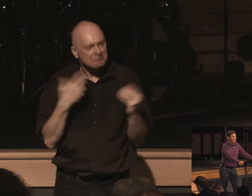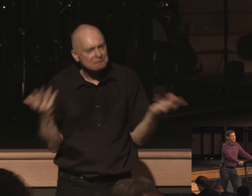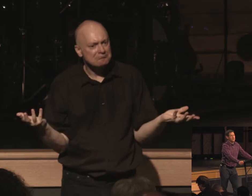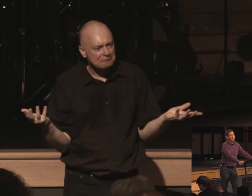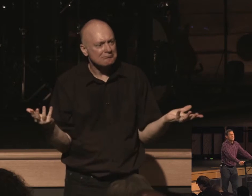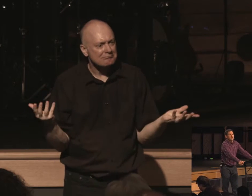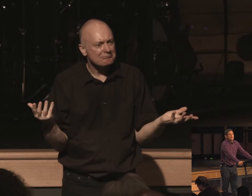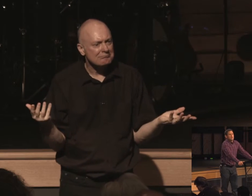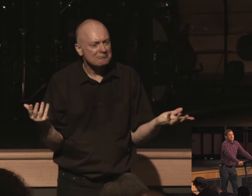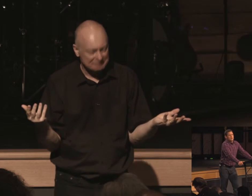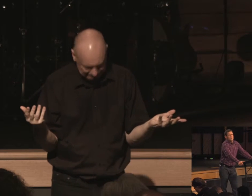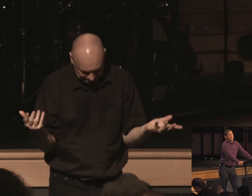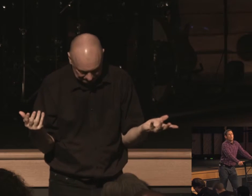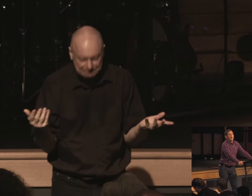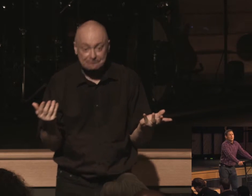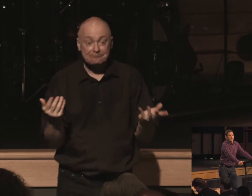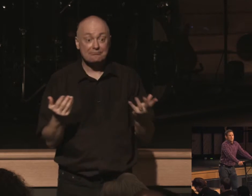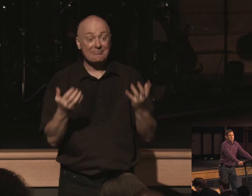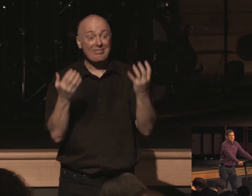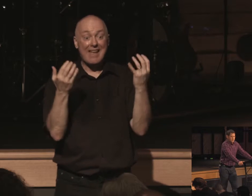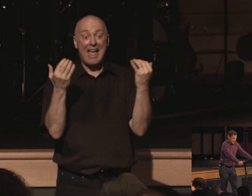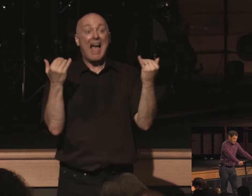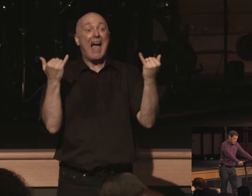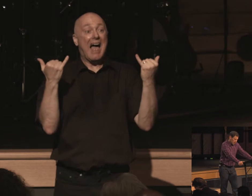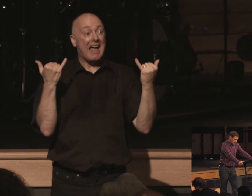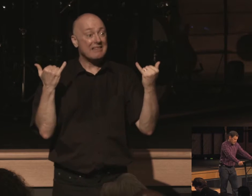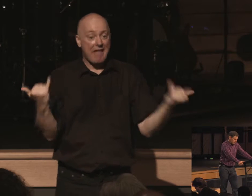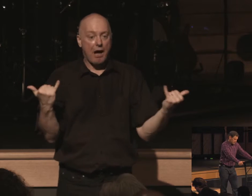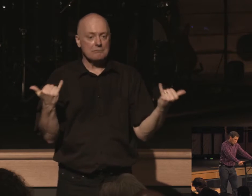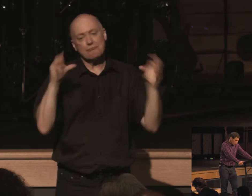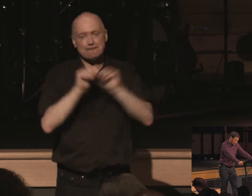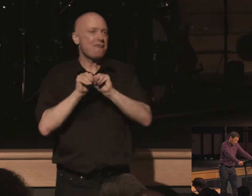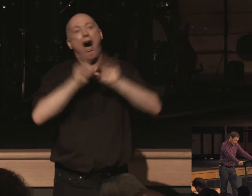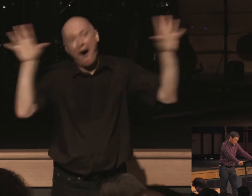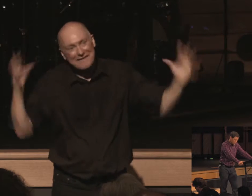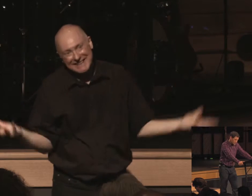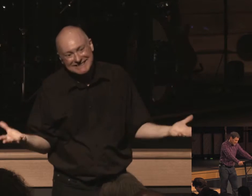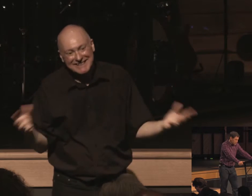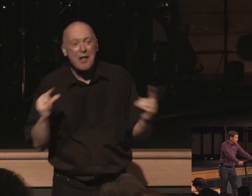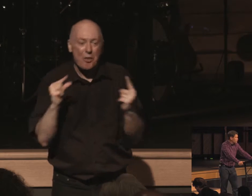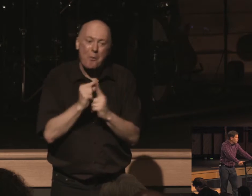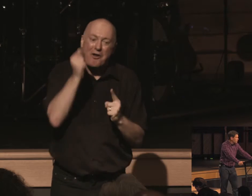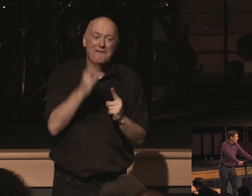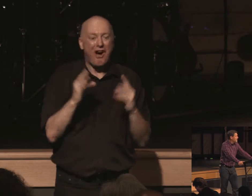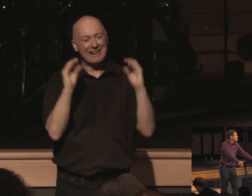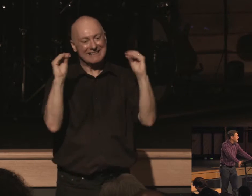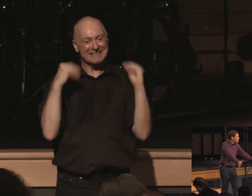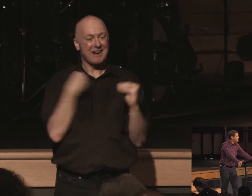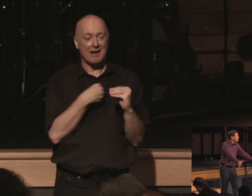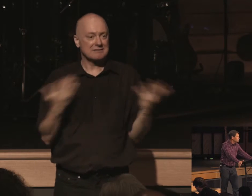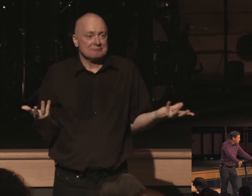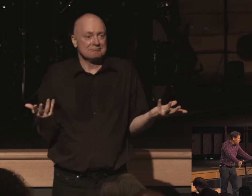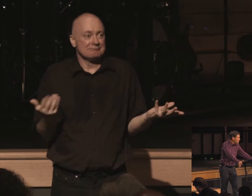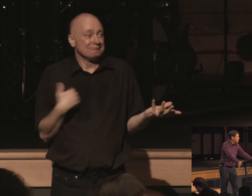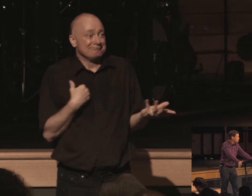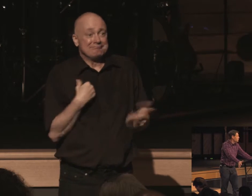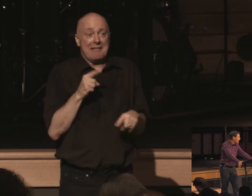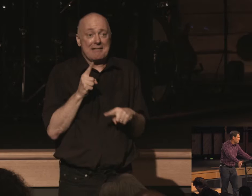now on one level this is immensely obvious the word of god is our teaching authority i have nothing to say without the bible